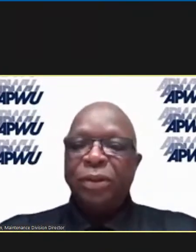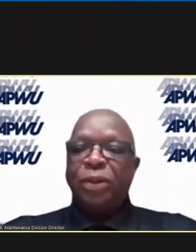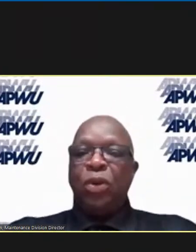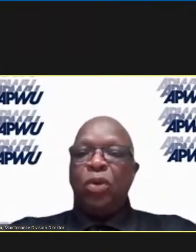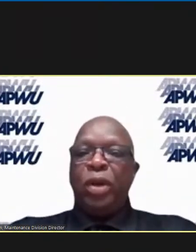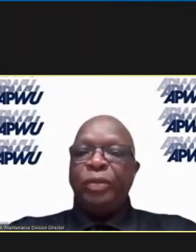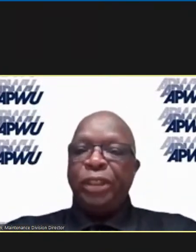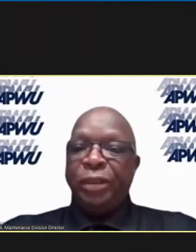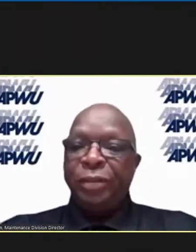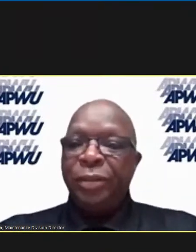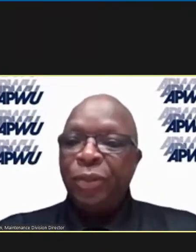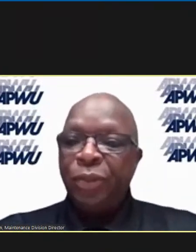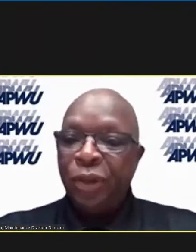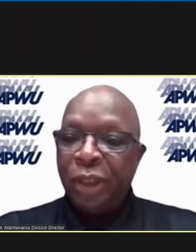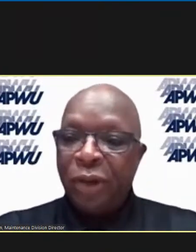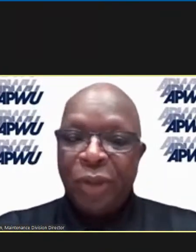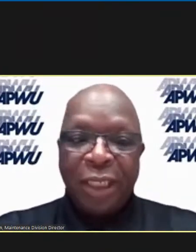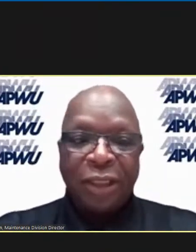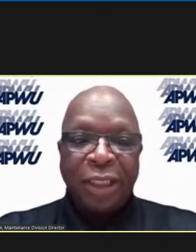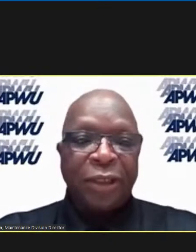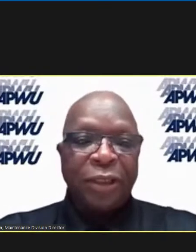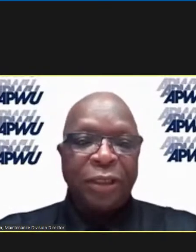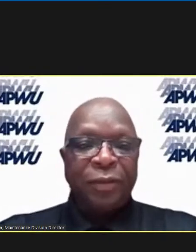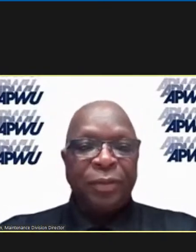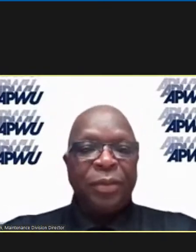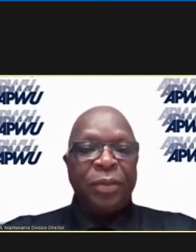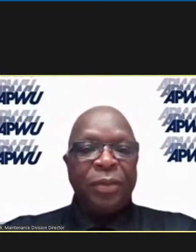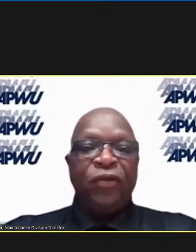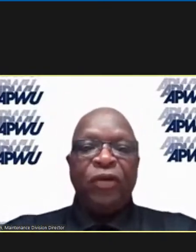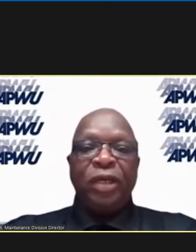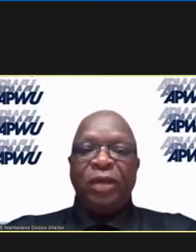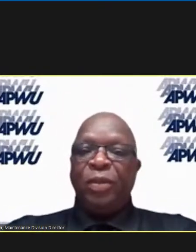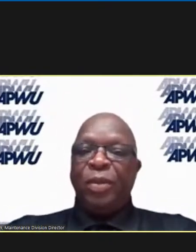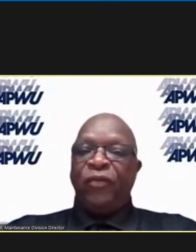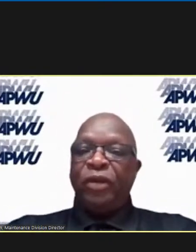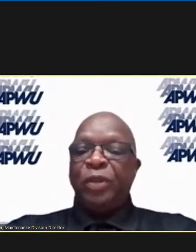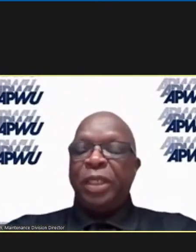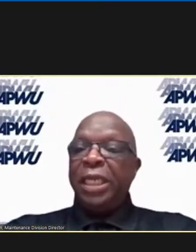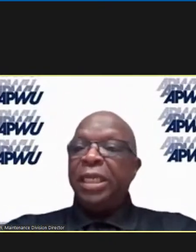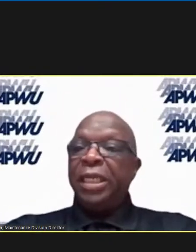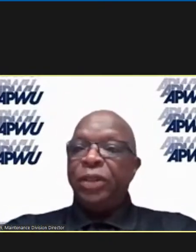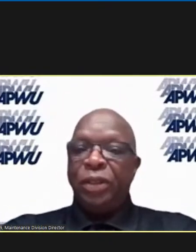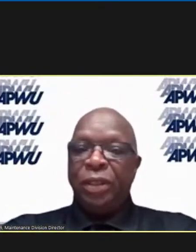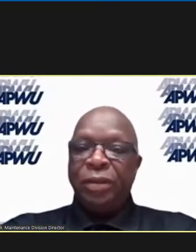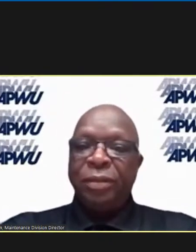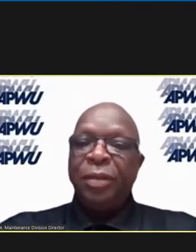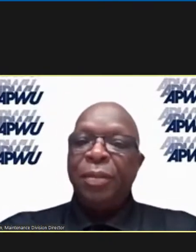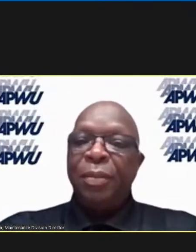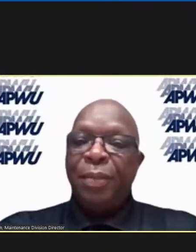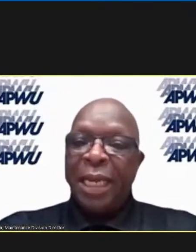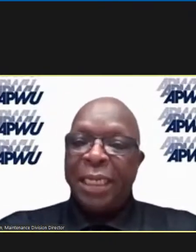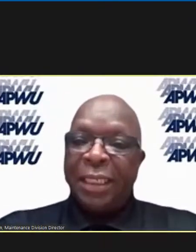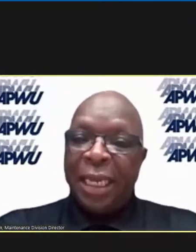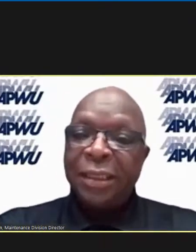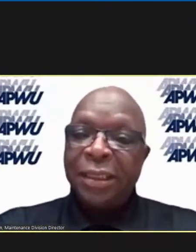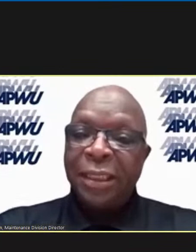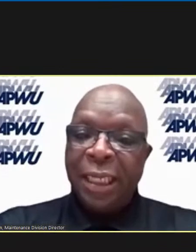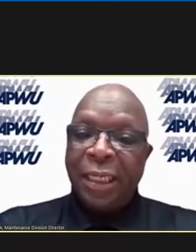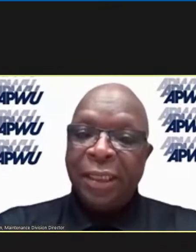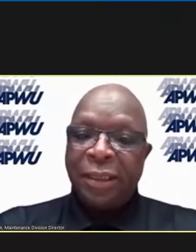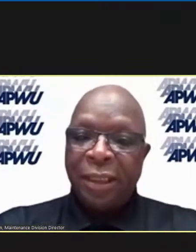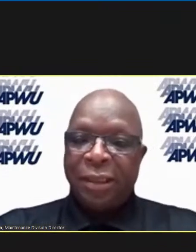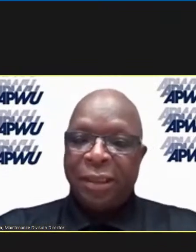to OMG, Brother Omar Gonzalez, for giving my first break in the union back in